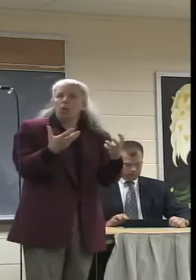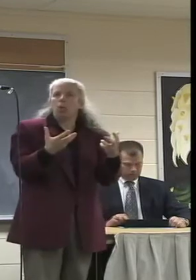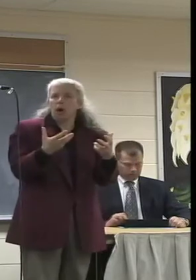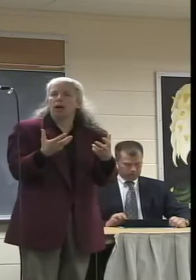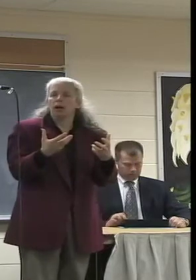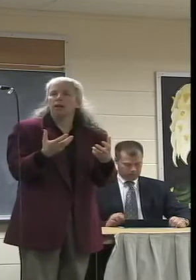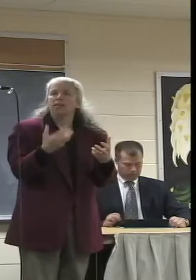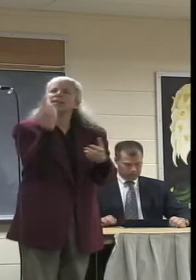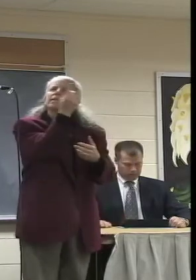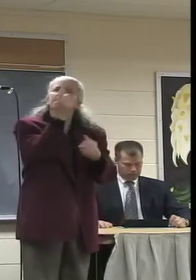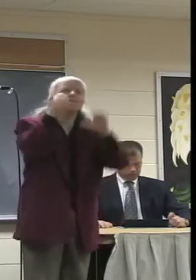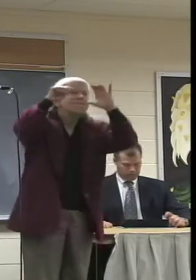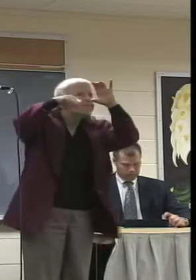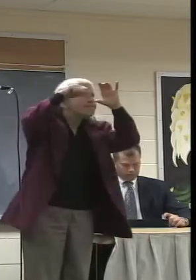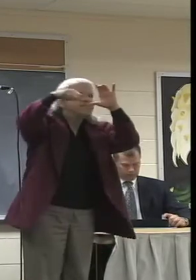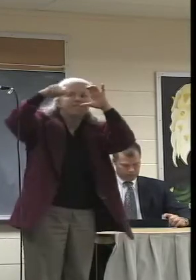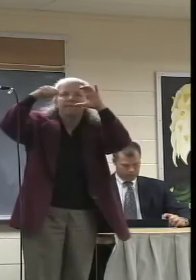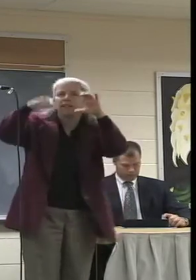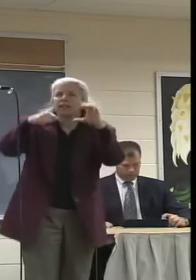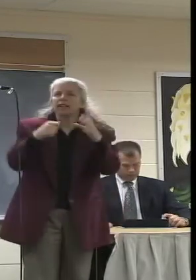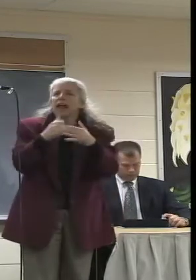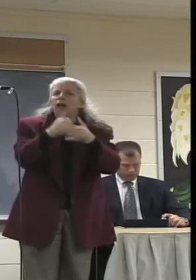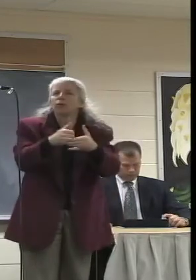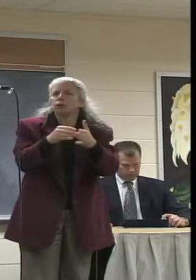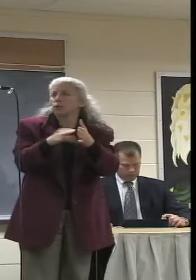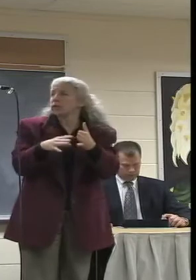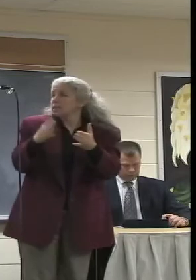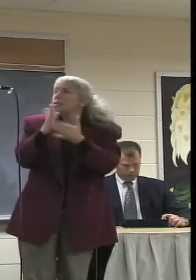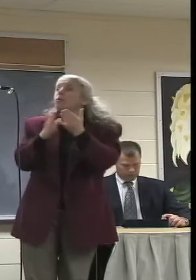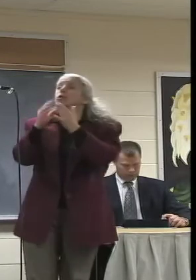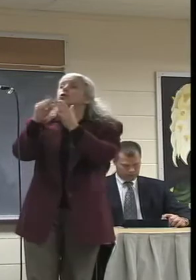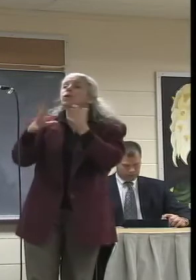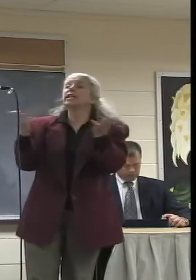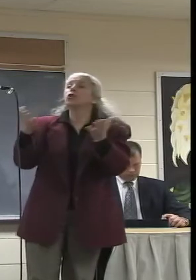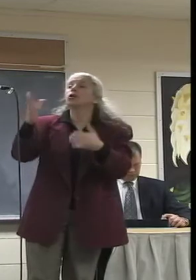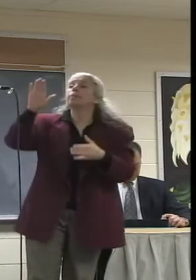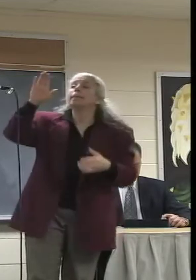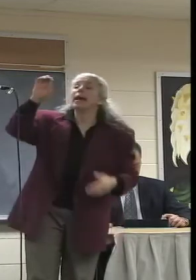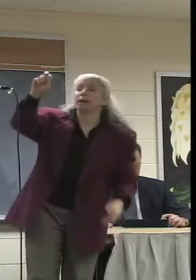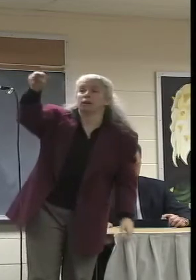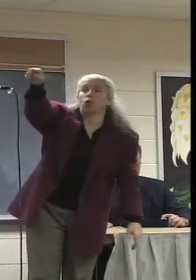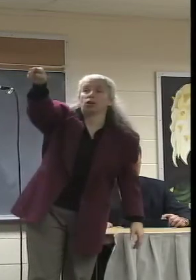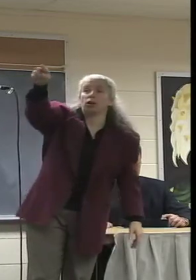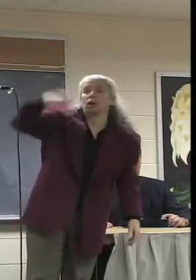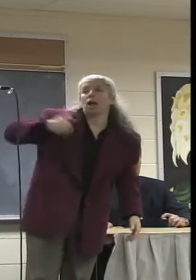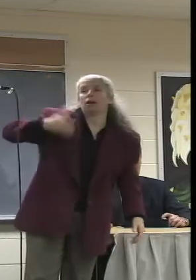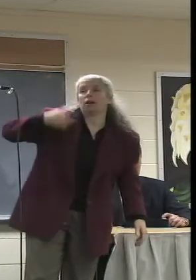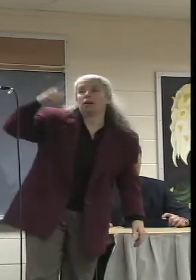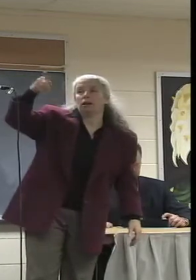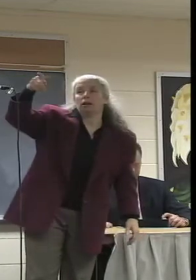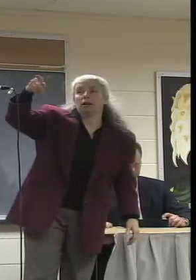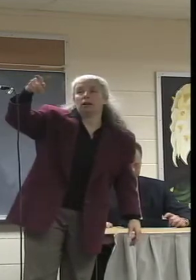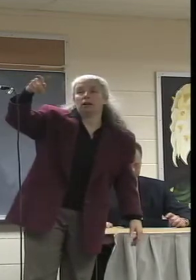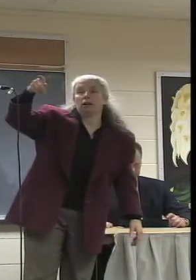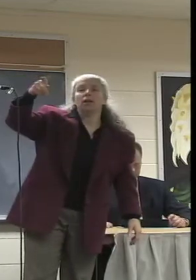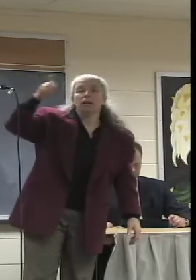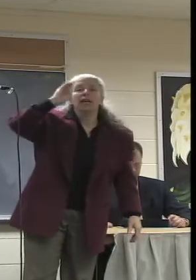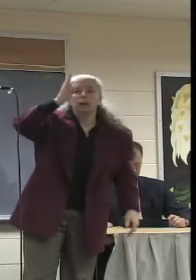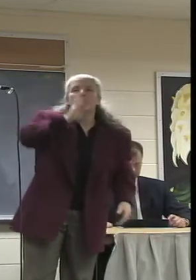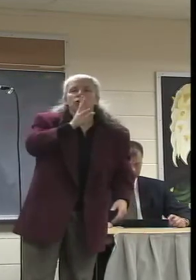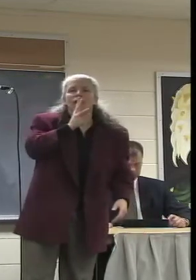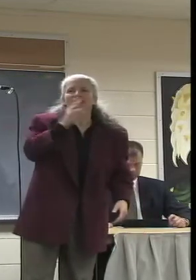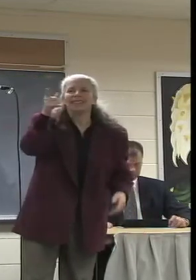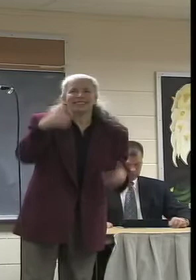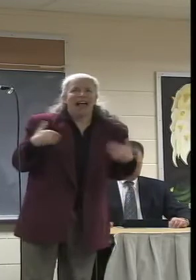do the same kind of thing, help the students. And we have some students here, especially Ben Bradley Gilbert, a brilliant young filmmaker, who will be speaking to you tonight.